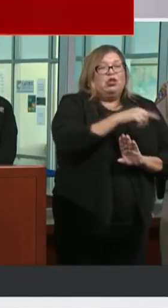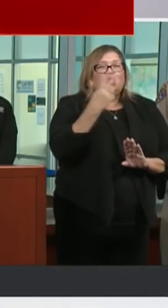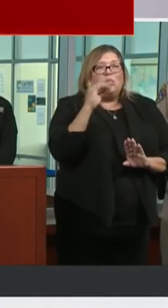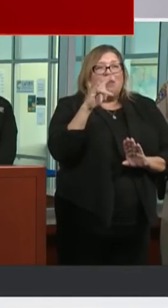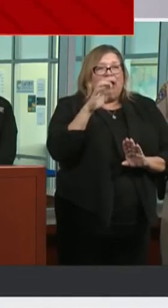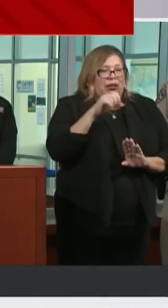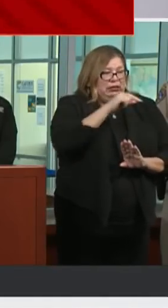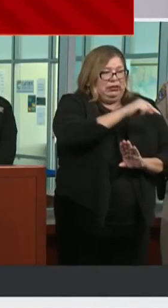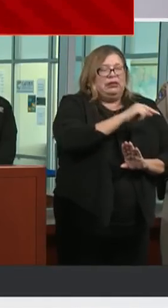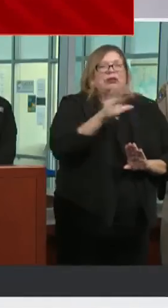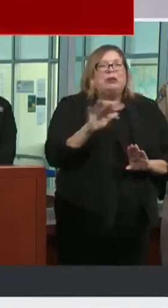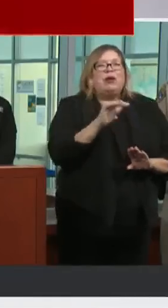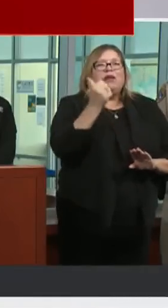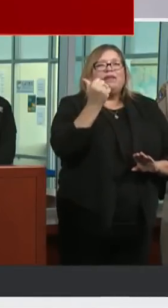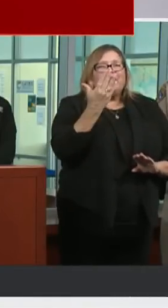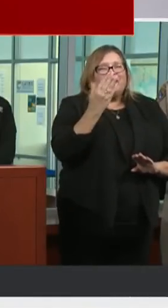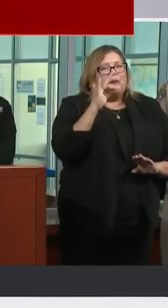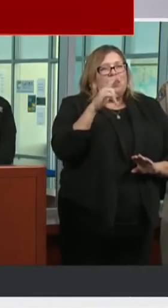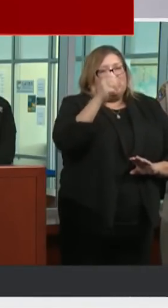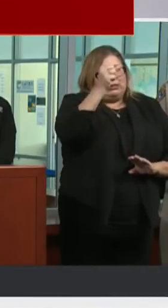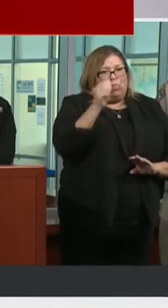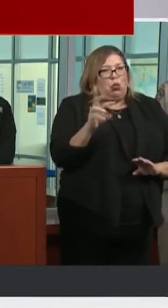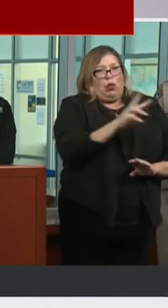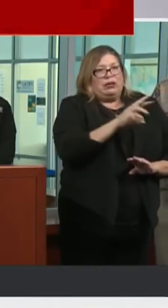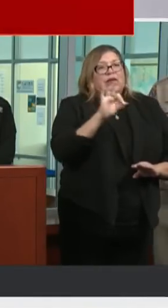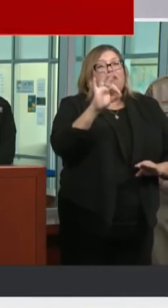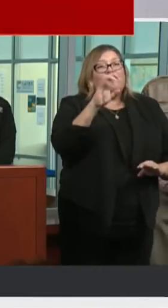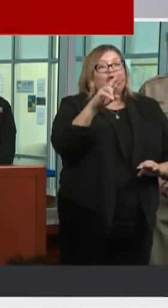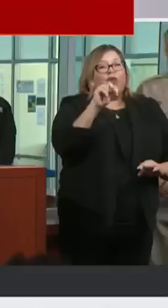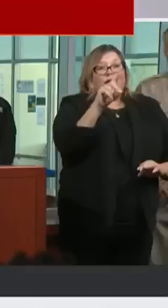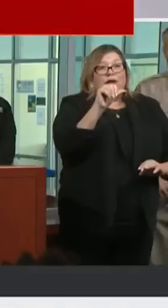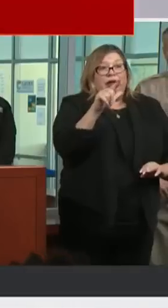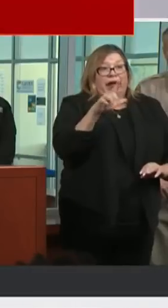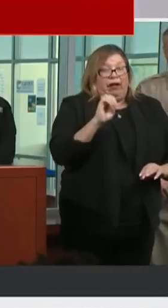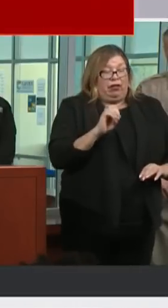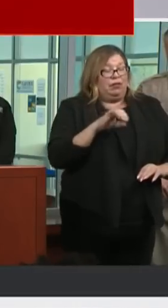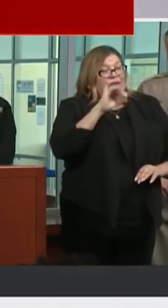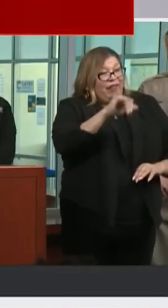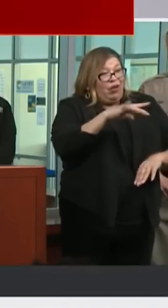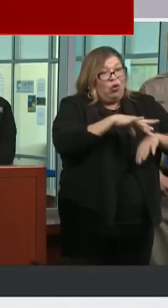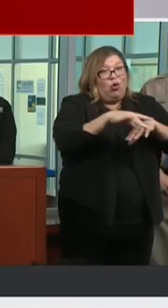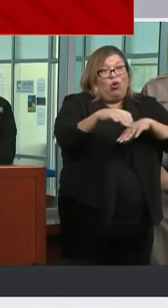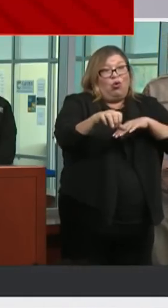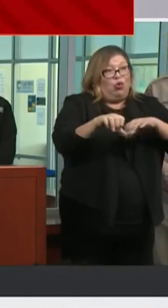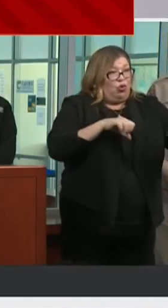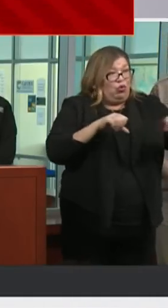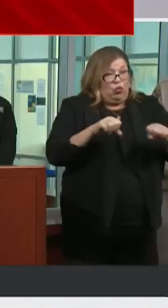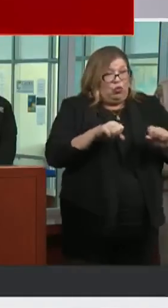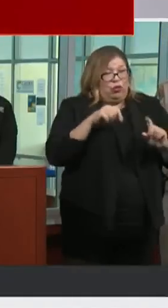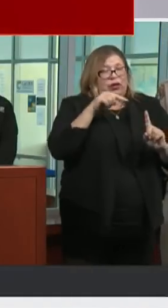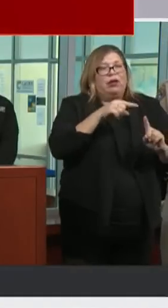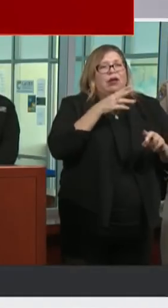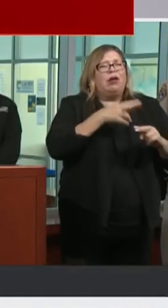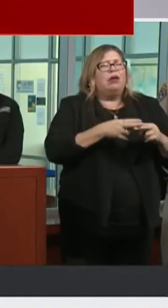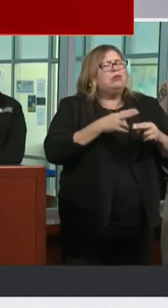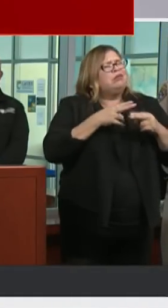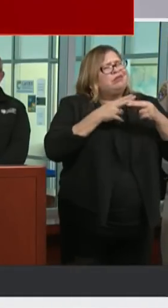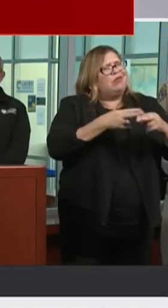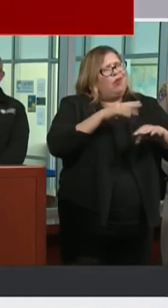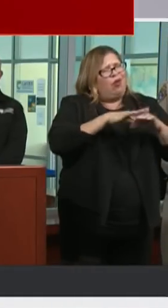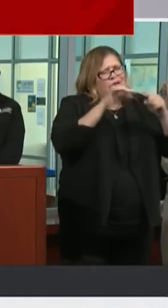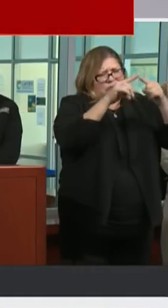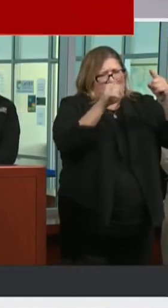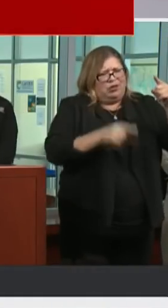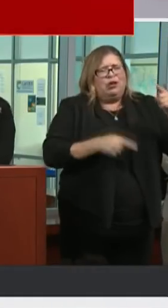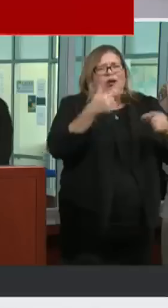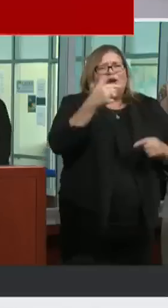miles southwest of Ferndale. It was on what's called, the earthquake was probably on what's called the Gorda Plate. It's